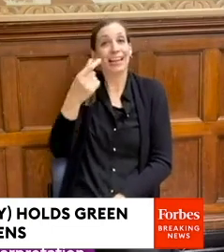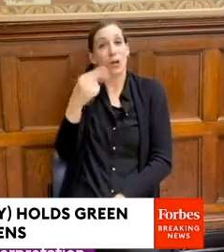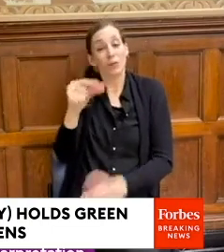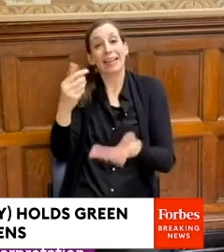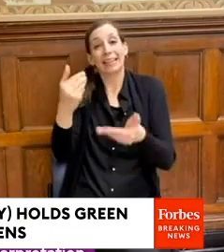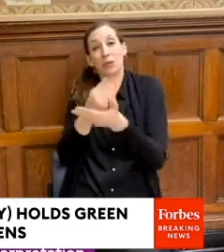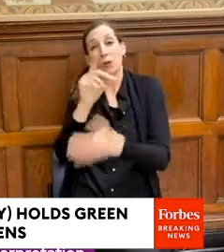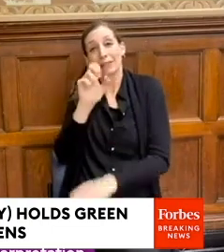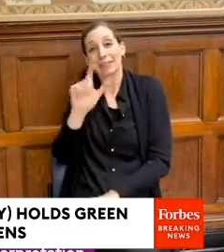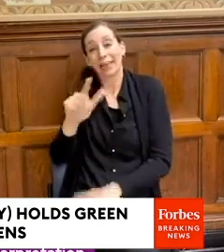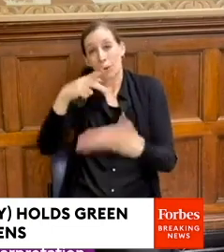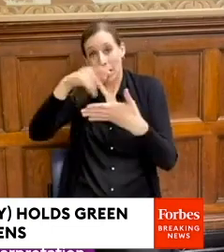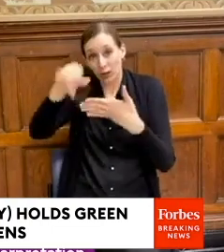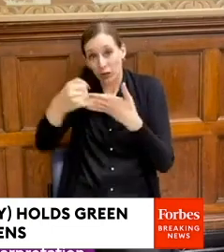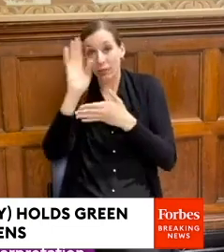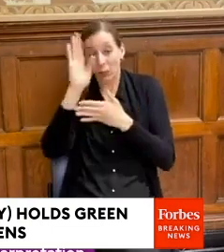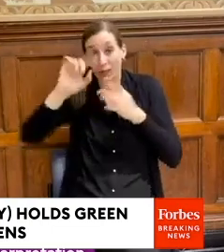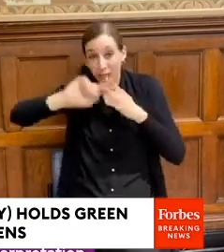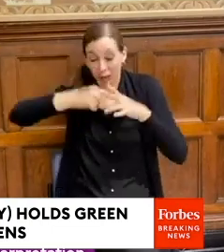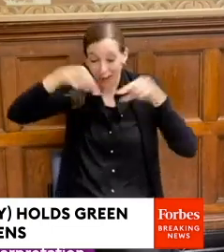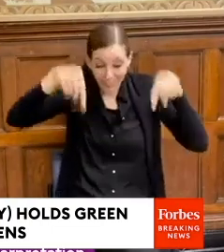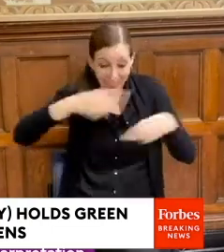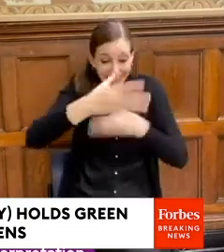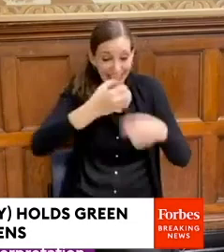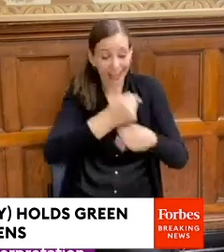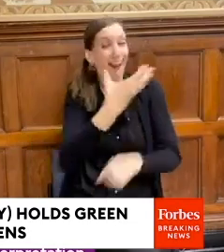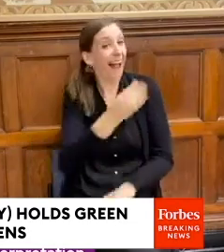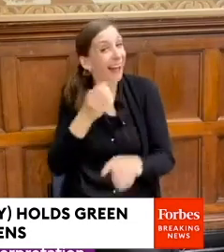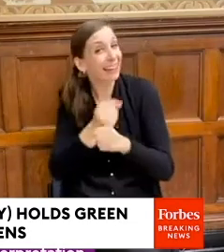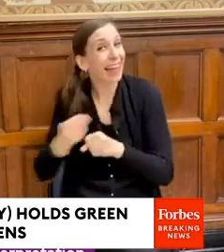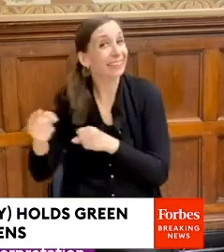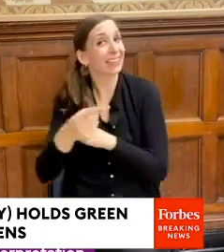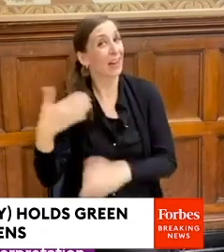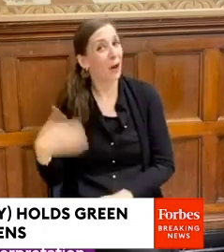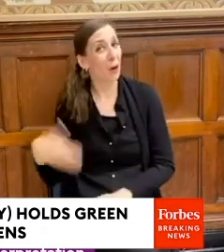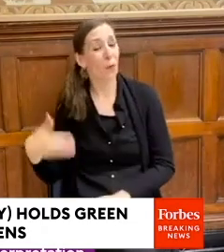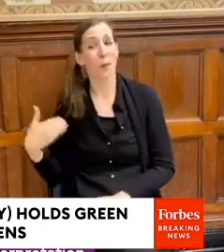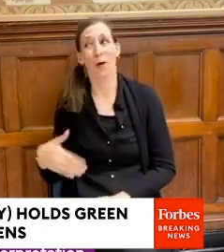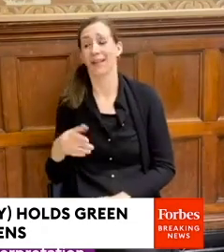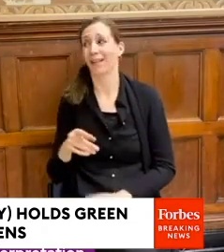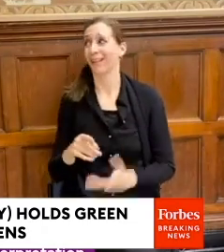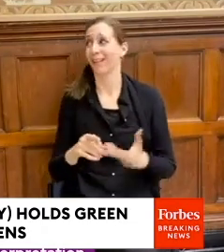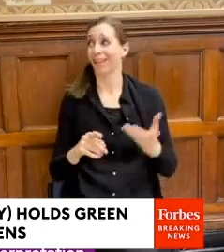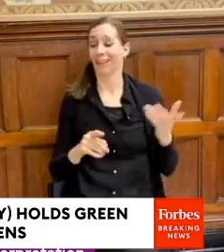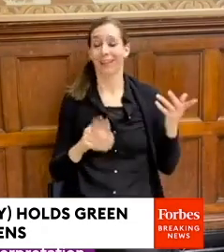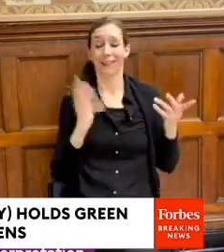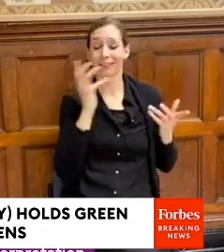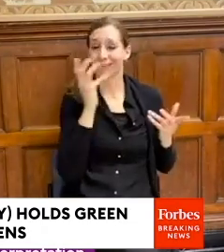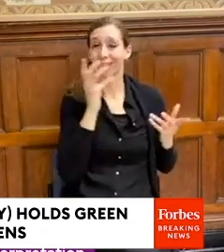We'll be starting this year and in the next year. So we're really, really excited.